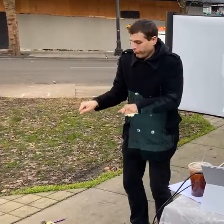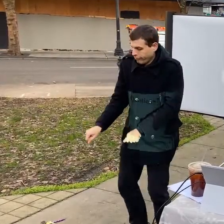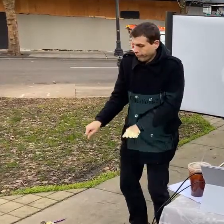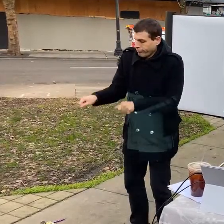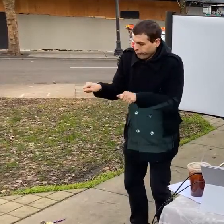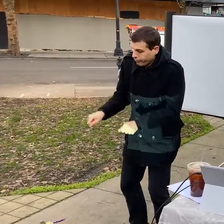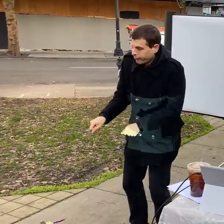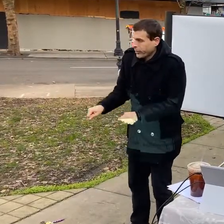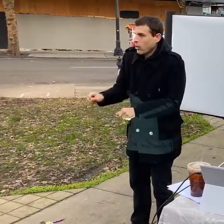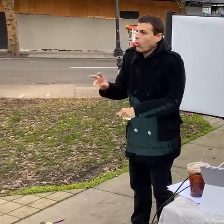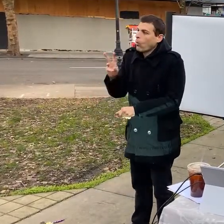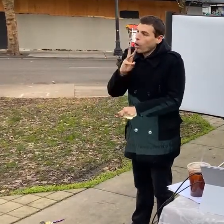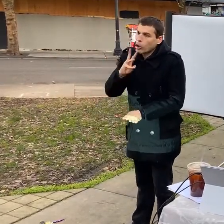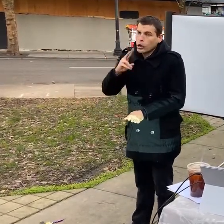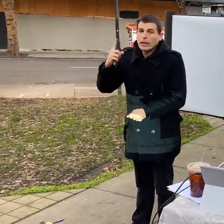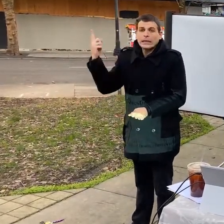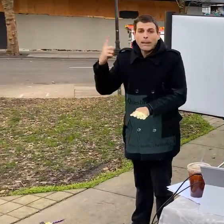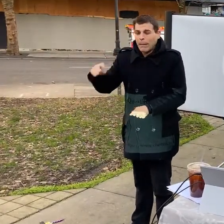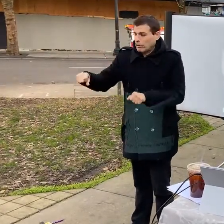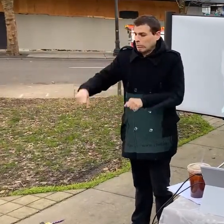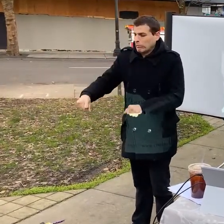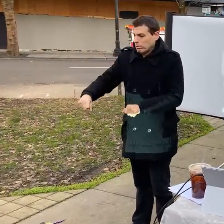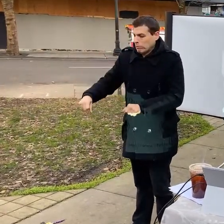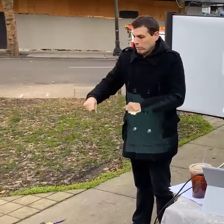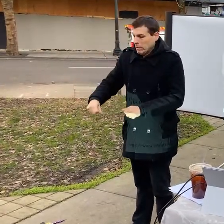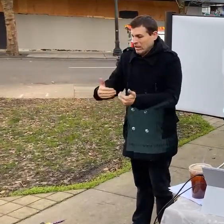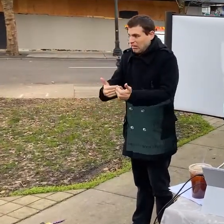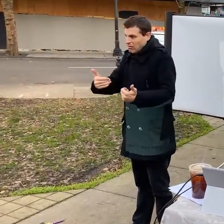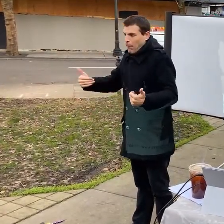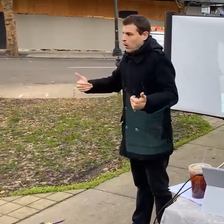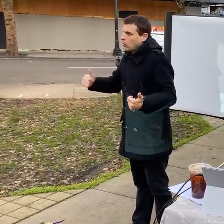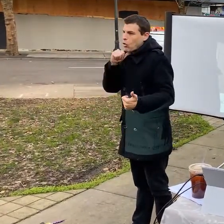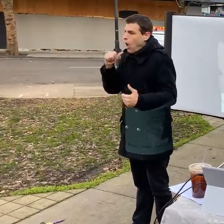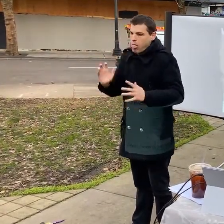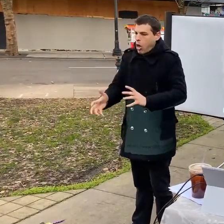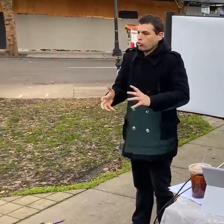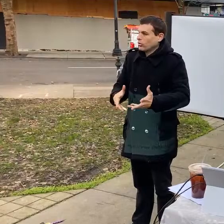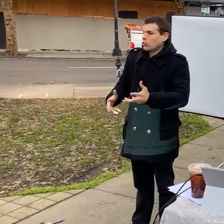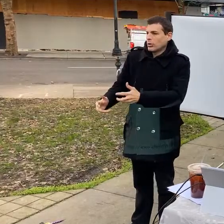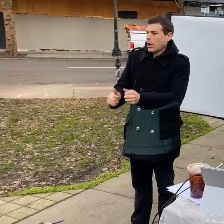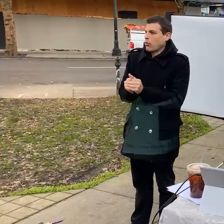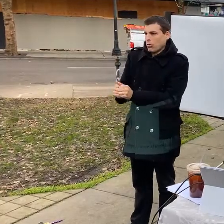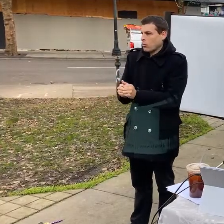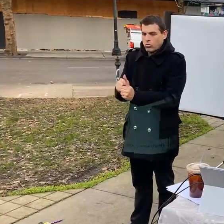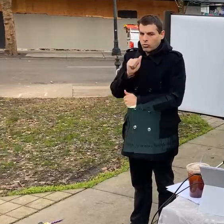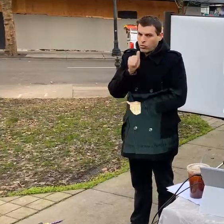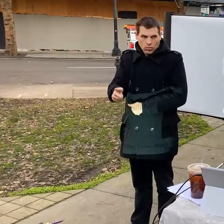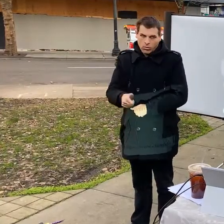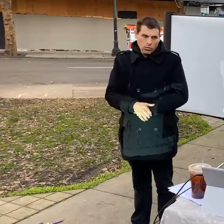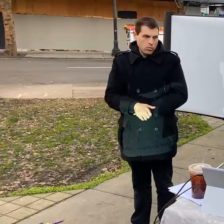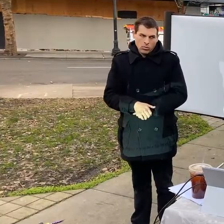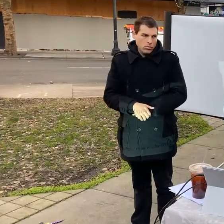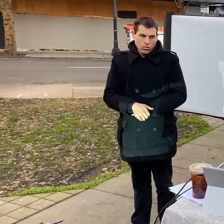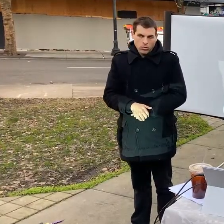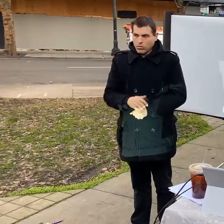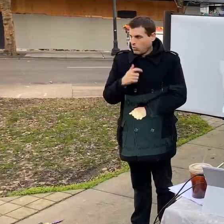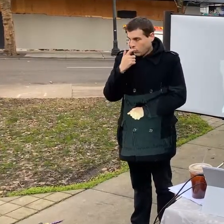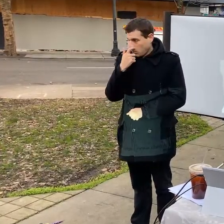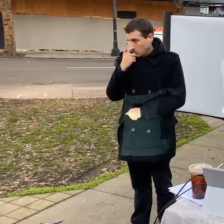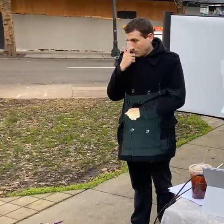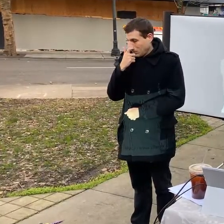like free winds or whatever you want to do to keep it clean keep that separate from your normal uh uh laundry stuff